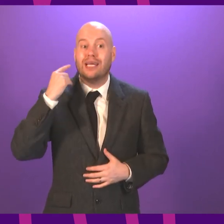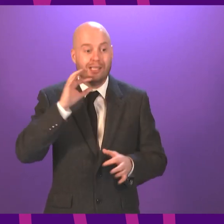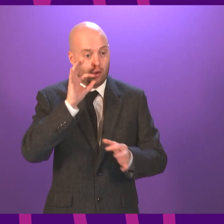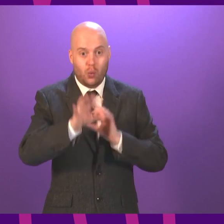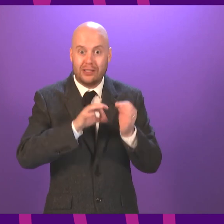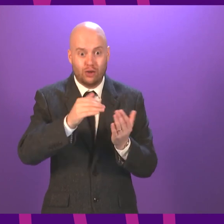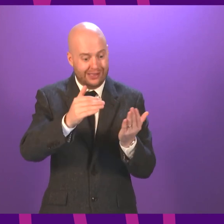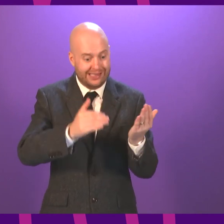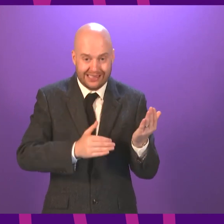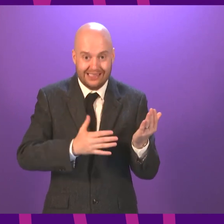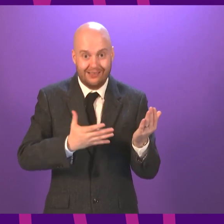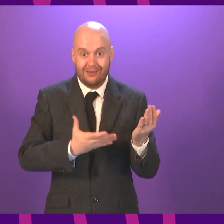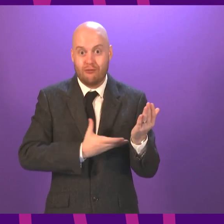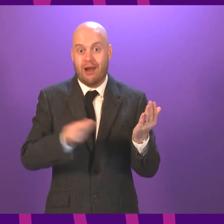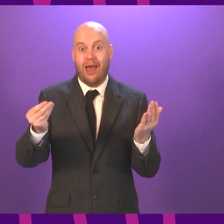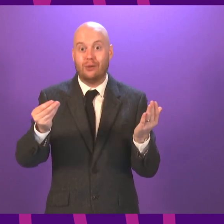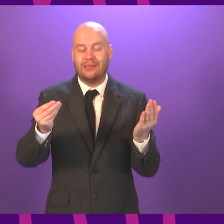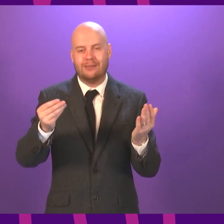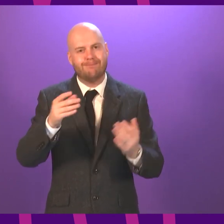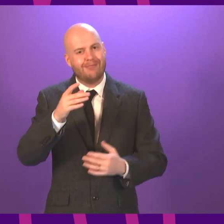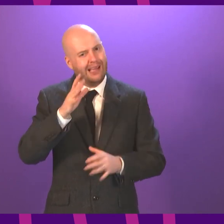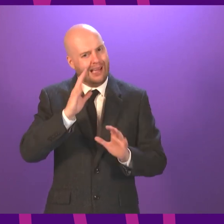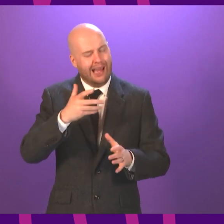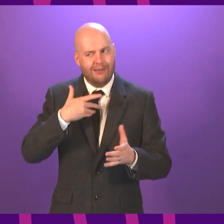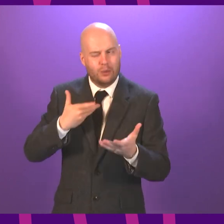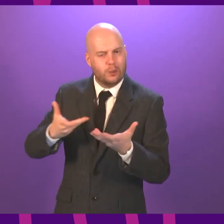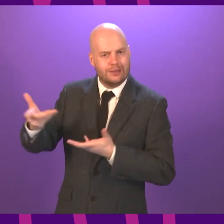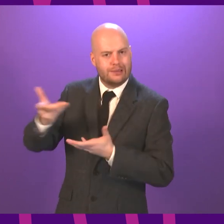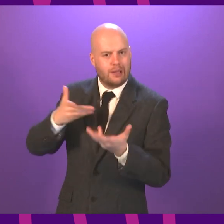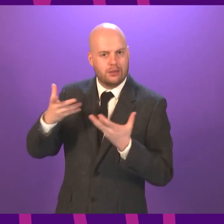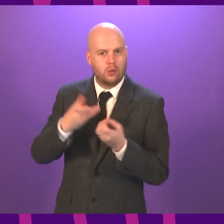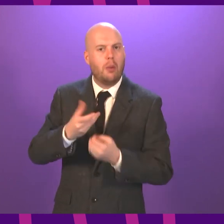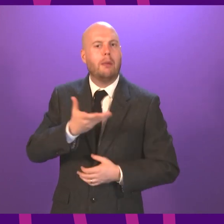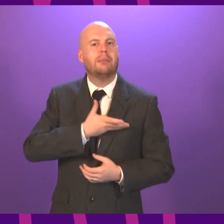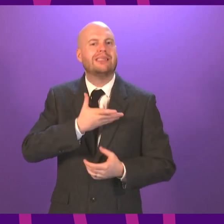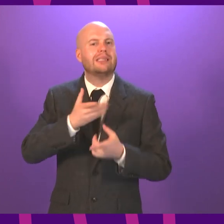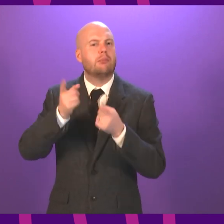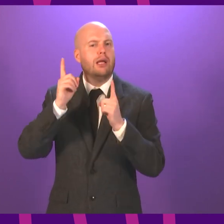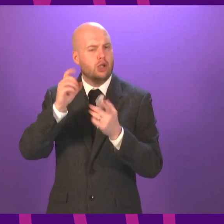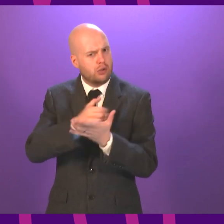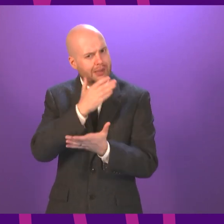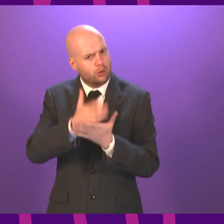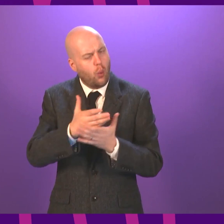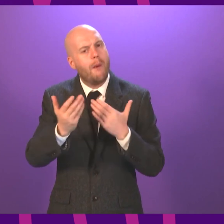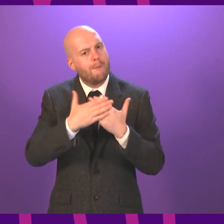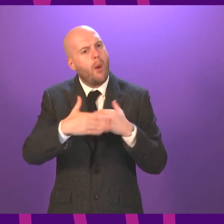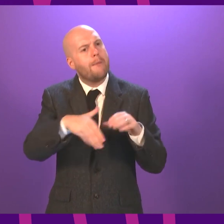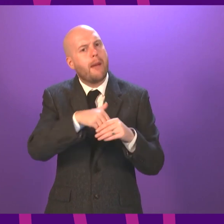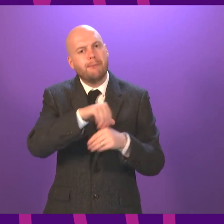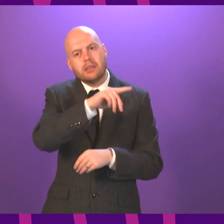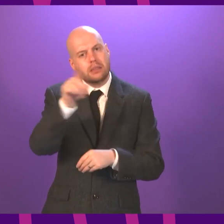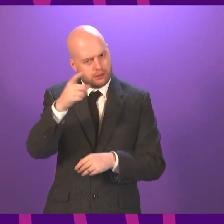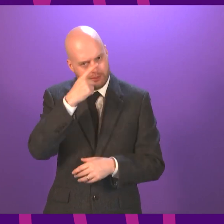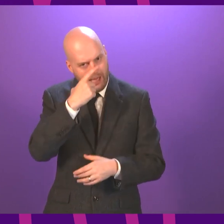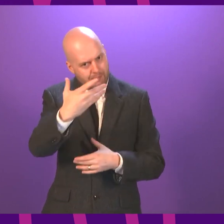intend to discuss this with business managers. I'm going to look at ways in which I can ensure that more members are able to participate in